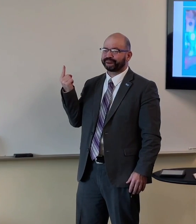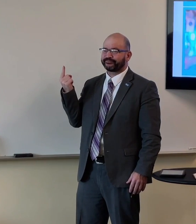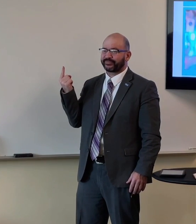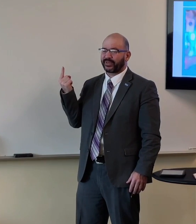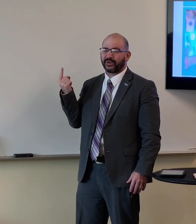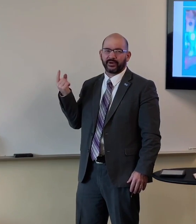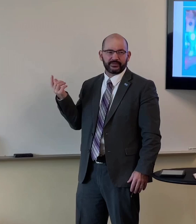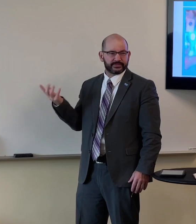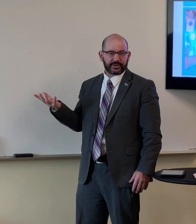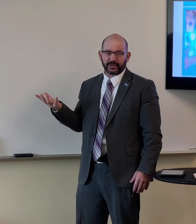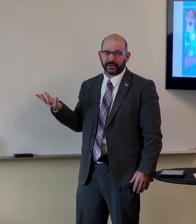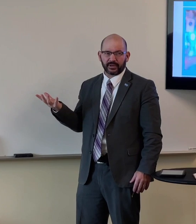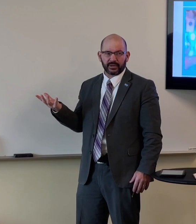I understand why that's happening. mean,